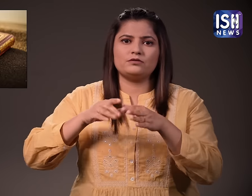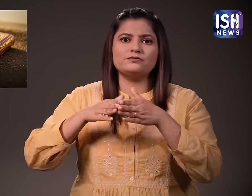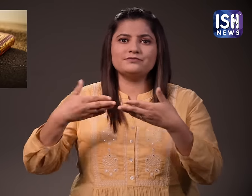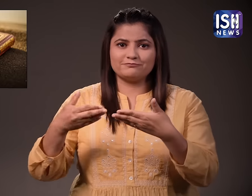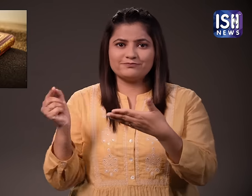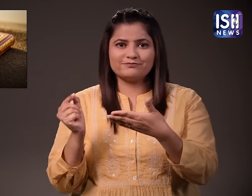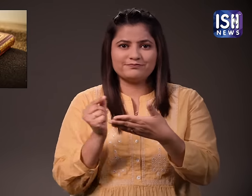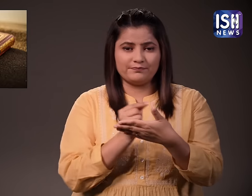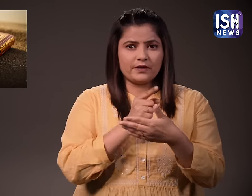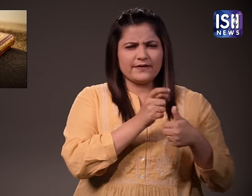Quran.